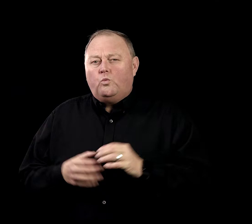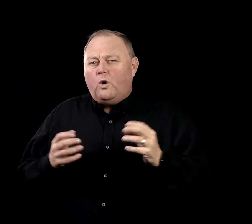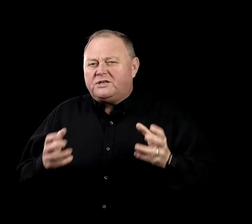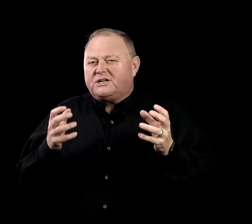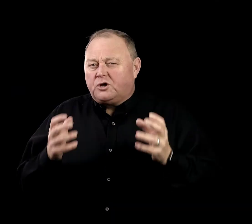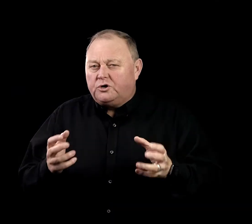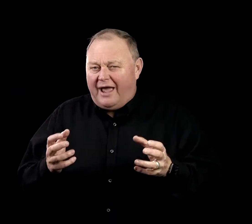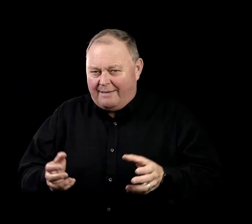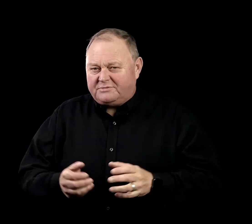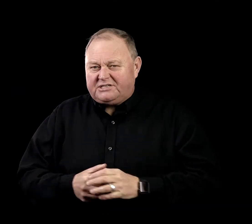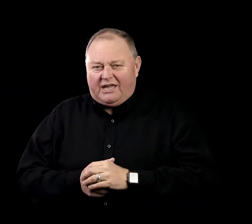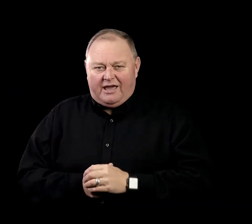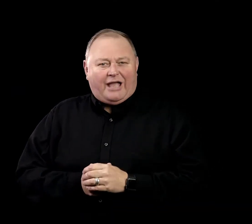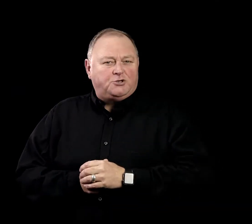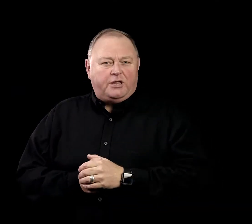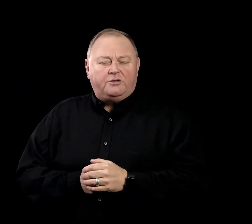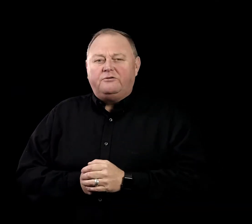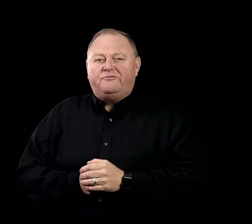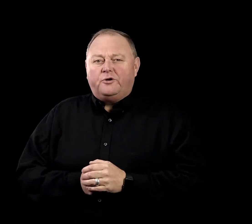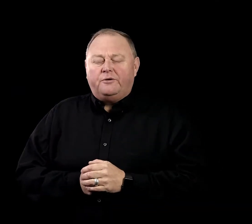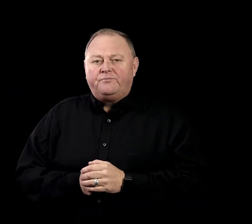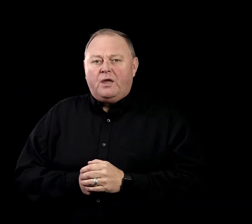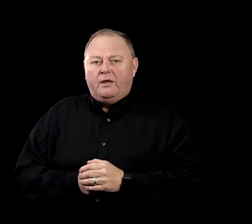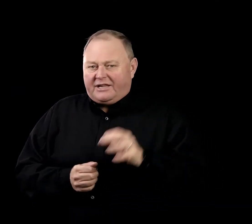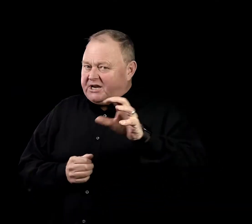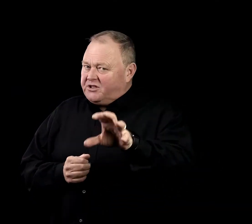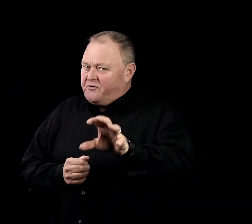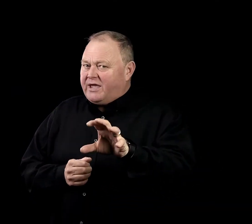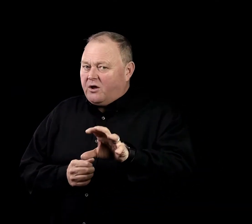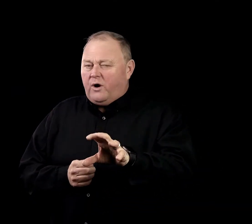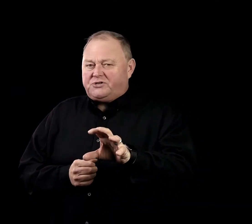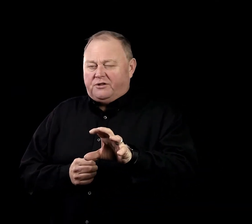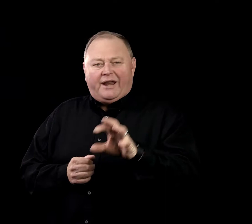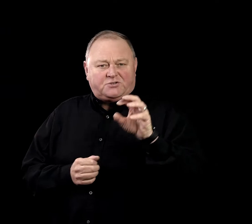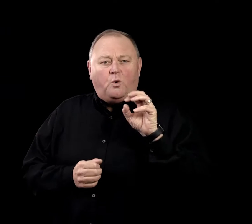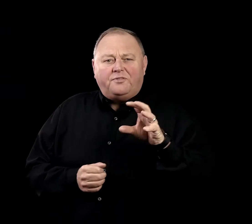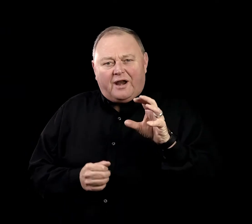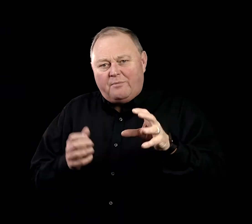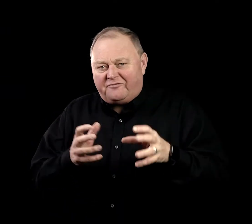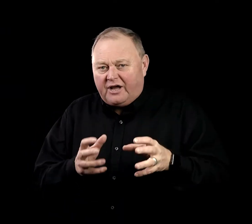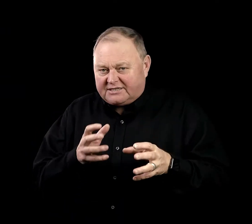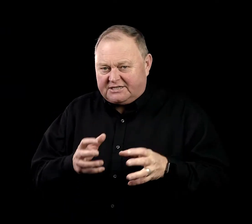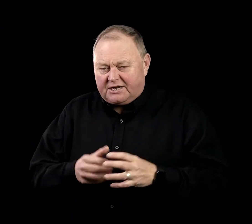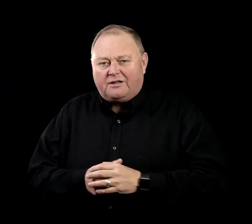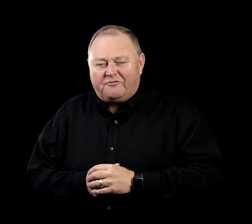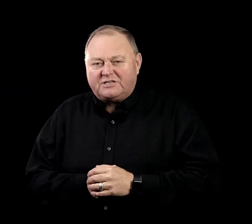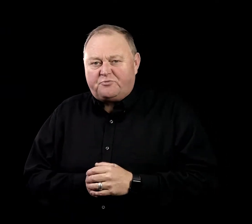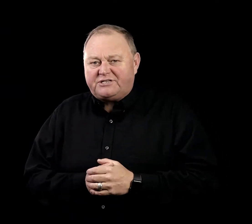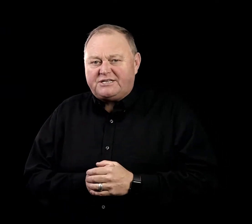What does a good MC actually do for you? It's an intriguing question, and it's one that I'm often asked as a conference presenter,